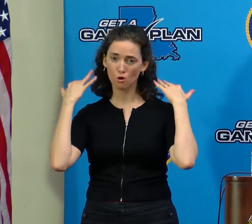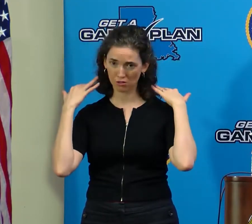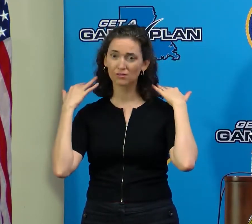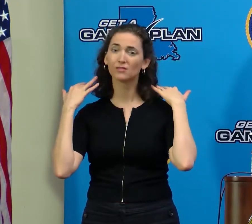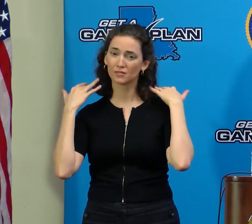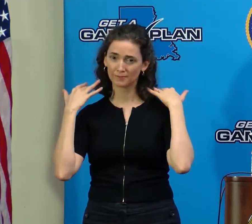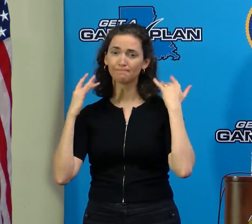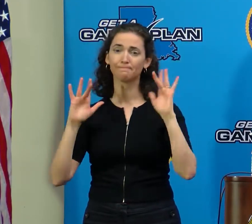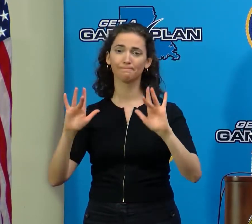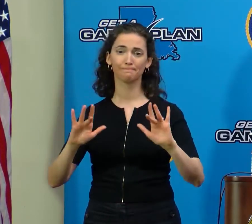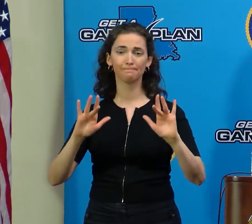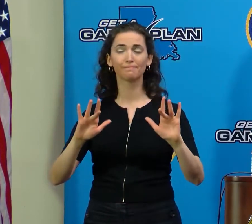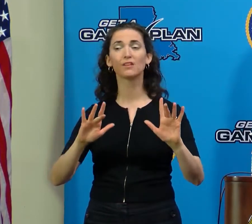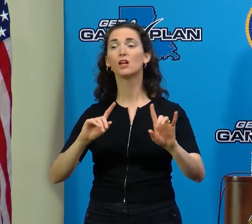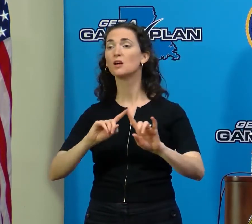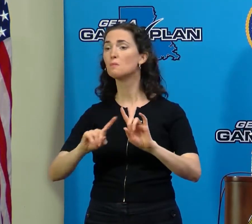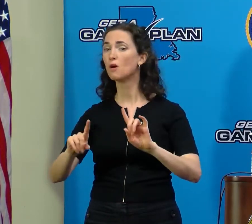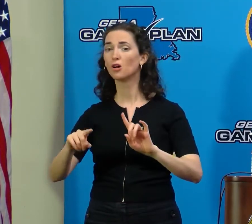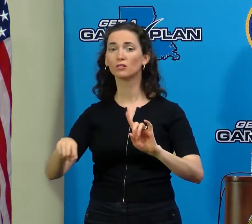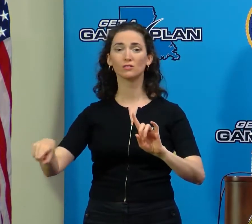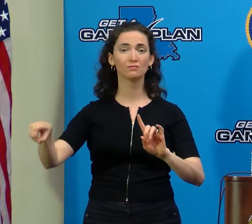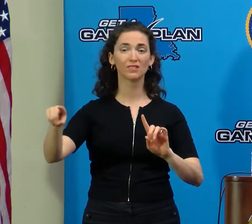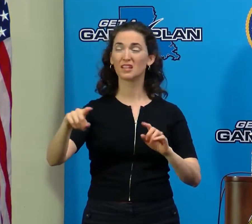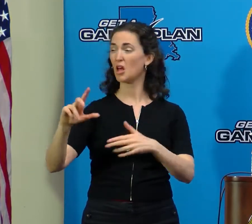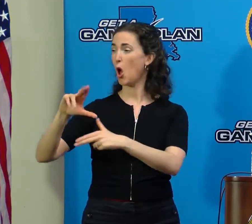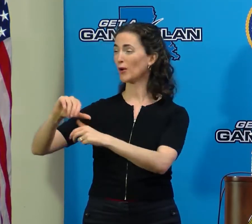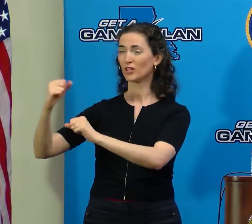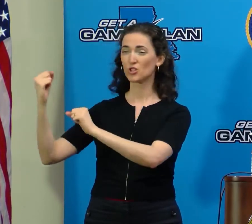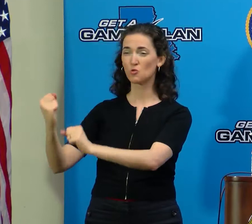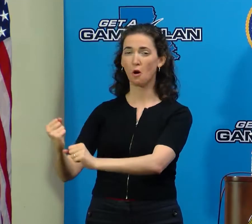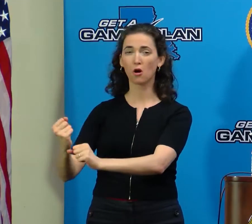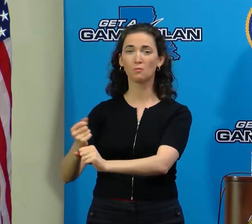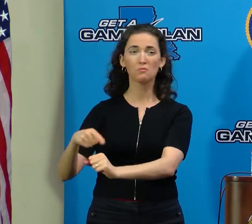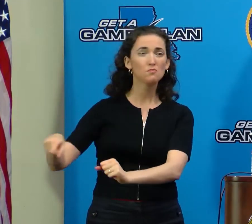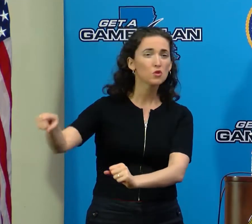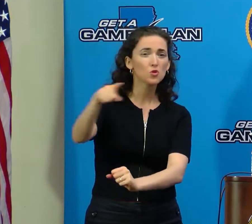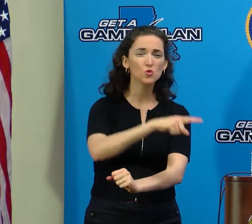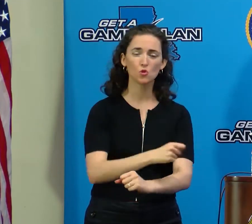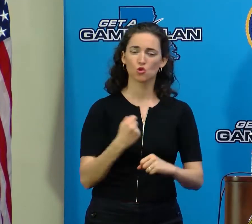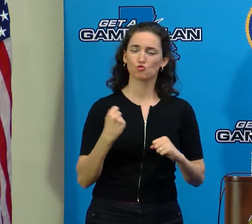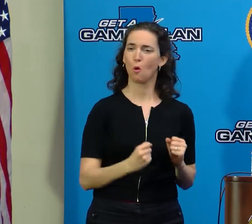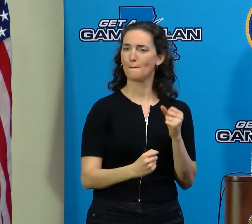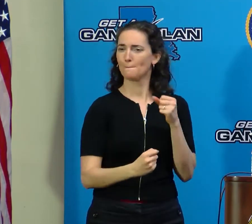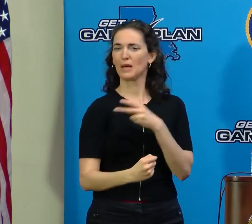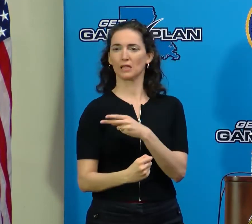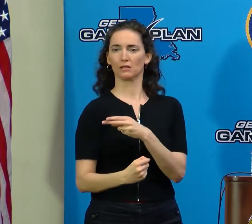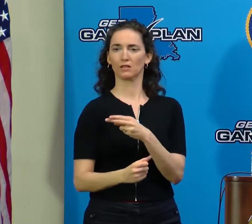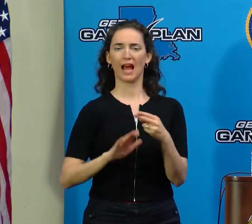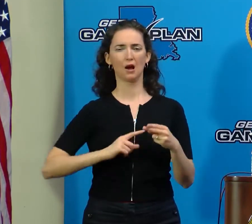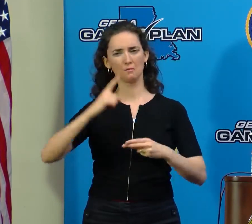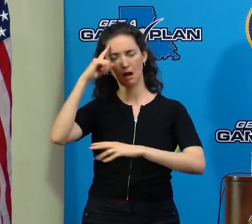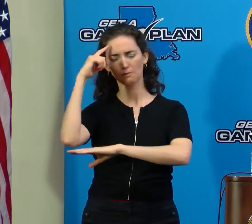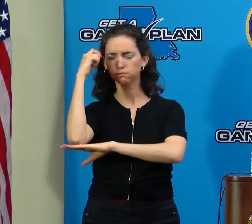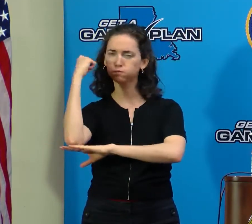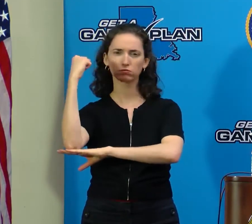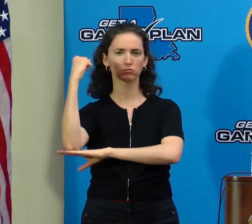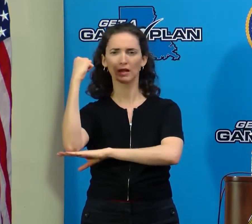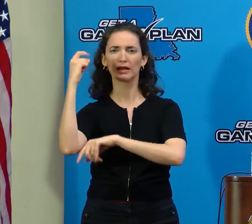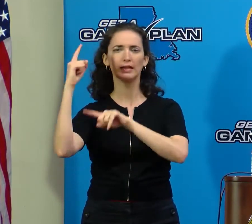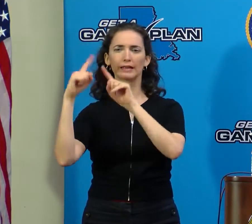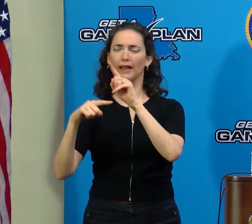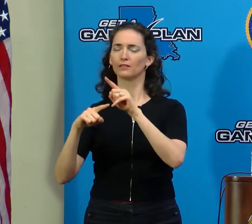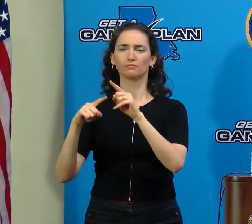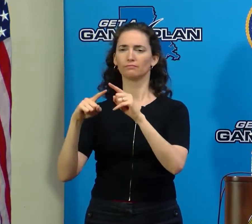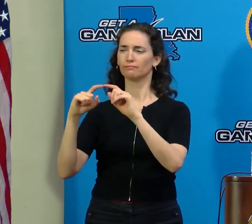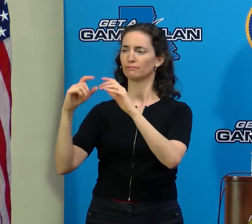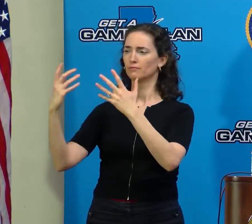I know the people of our state are stronger than the strongest of storms. Our spirit is unbreakable, and we're going